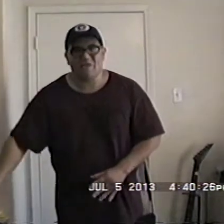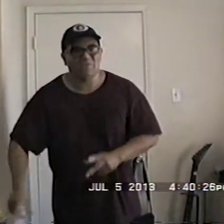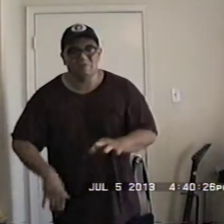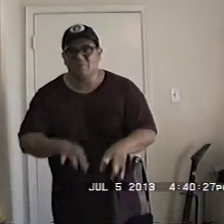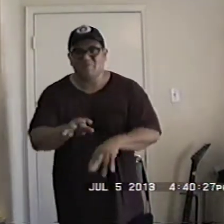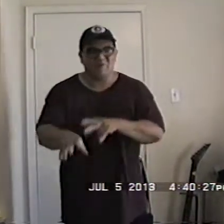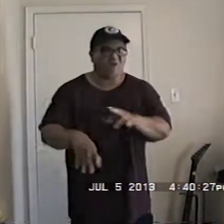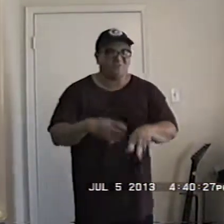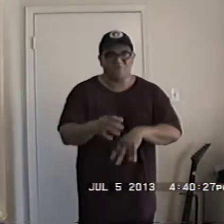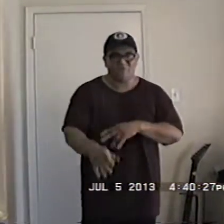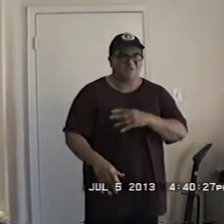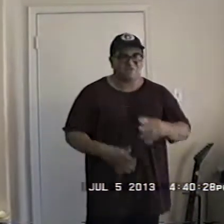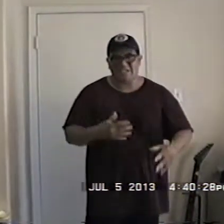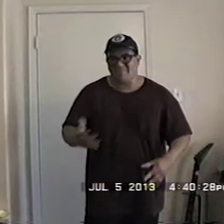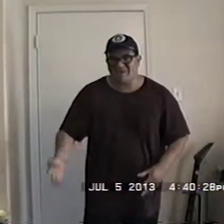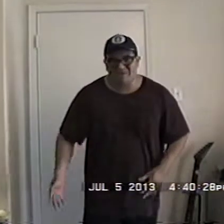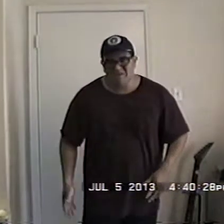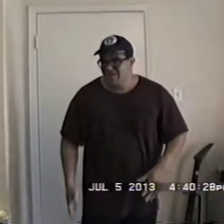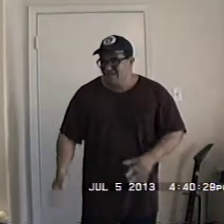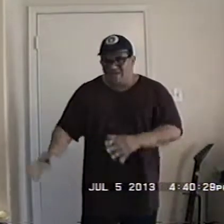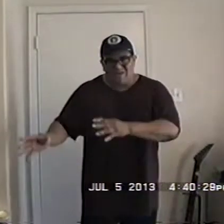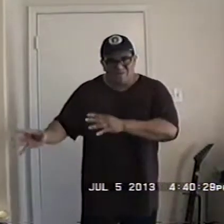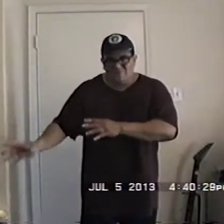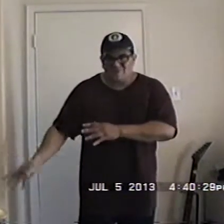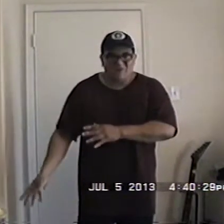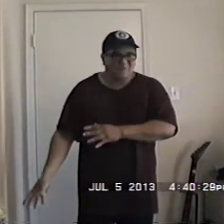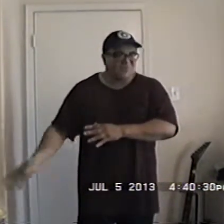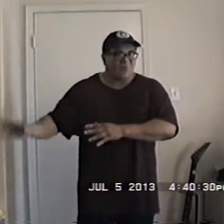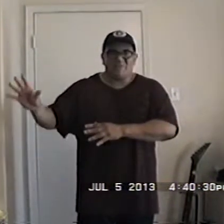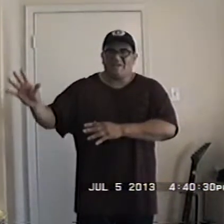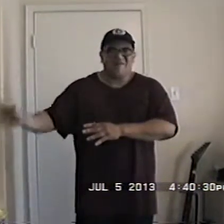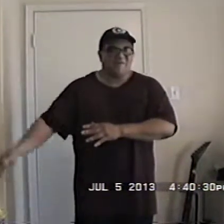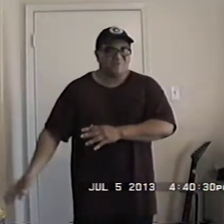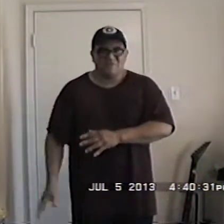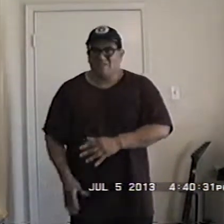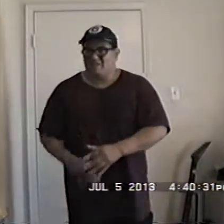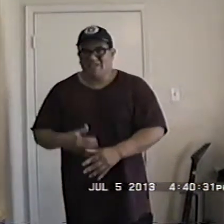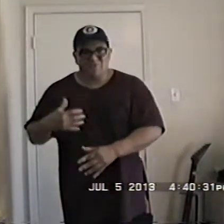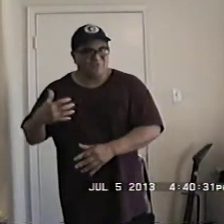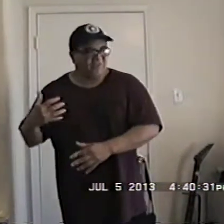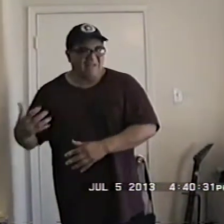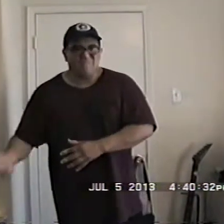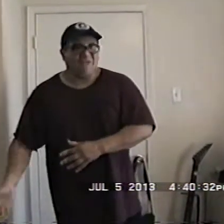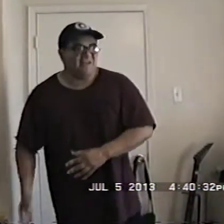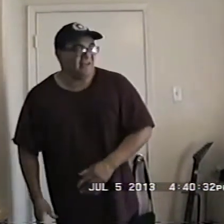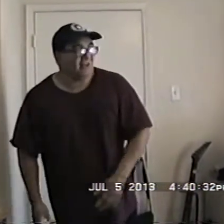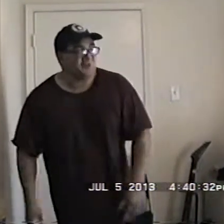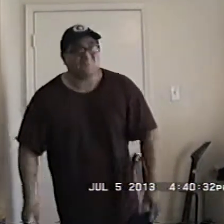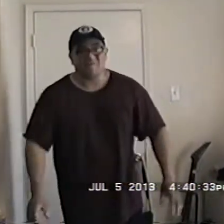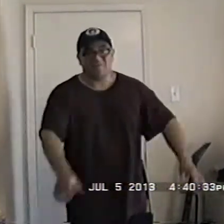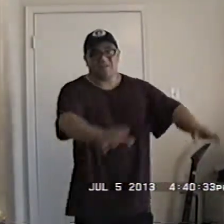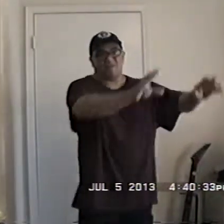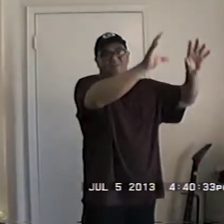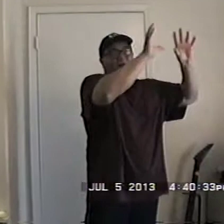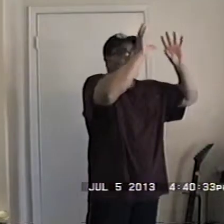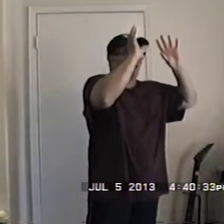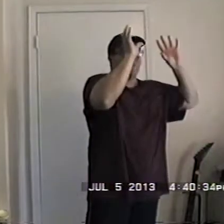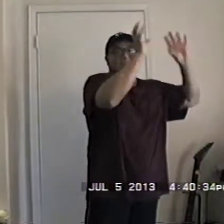when you log on to check your email you see all these online colleges get your MBA you probably see it on the